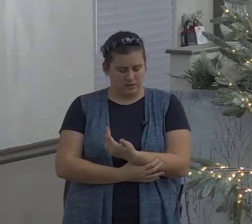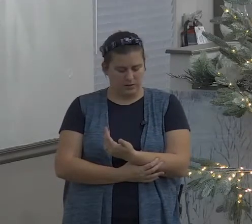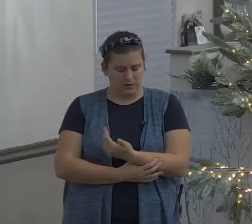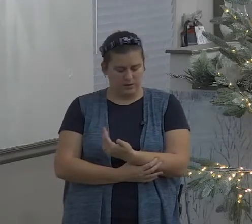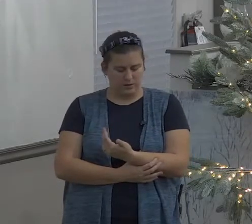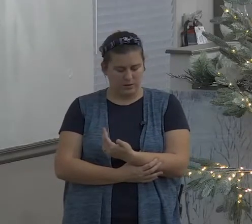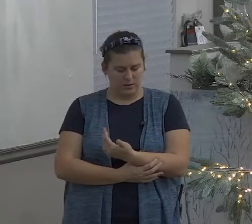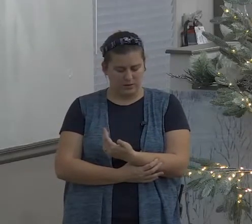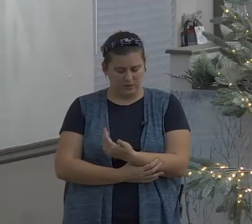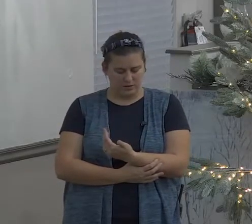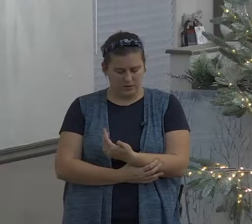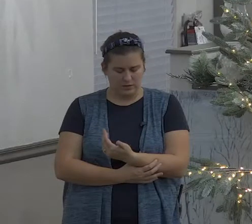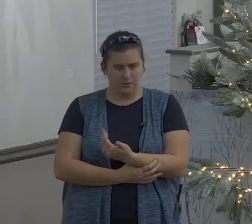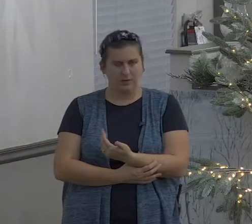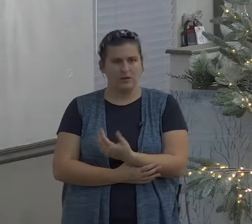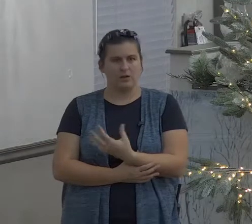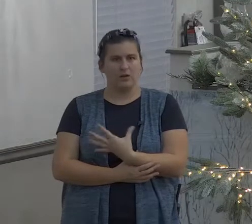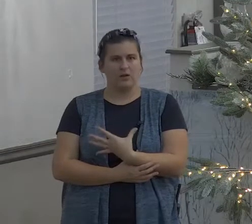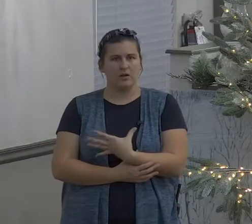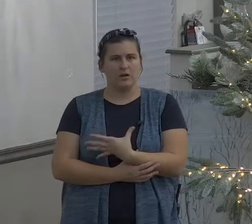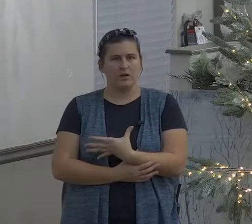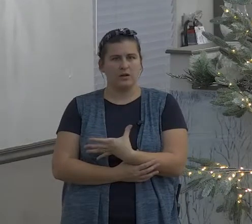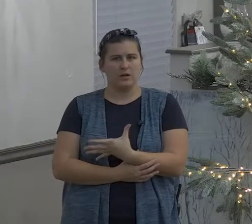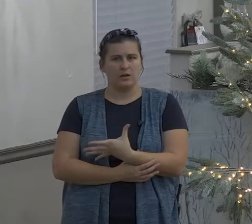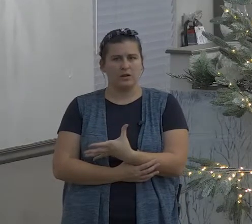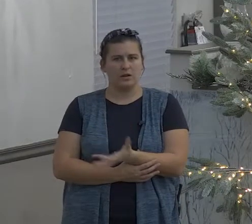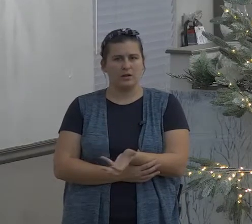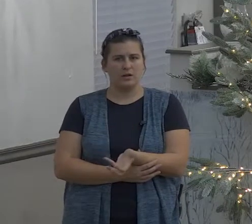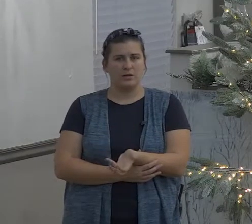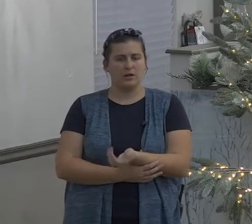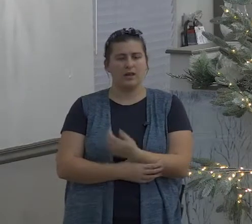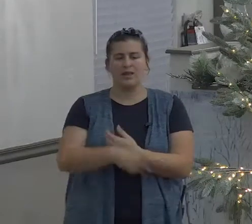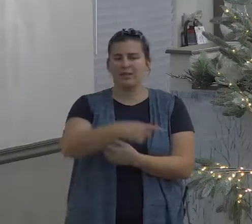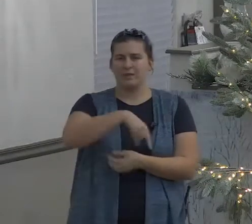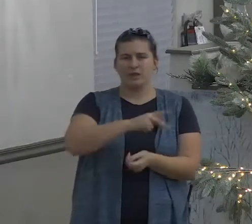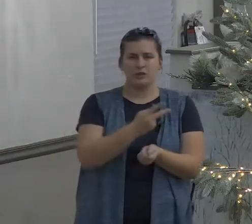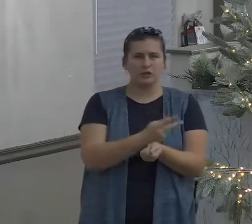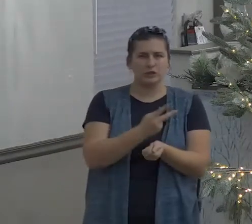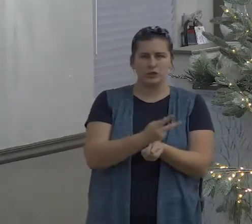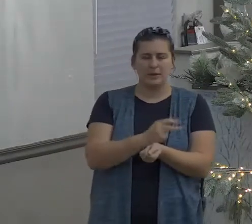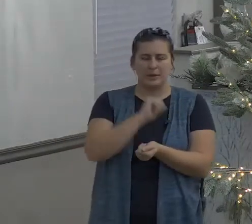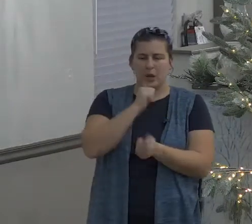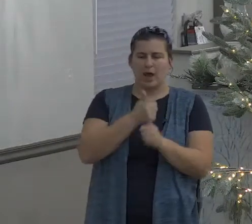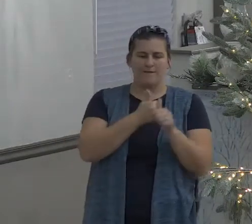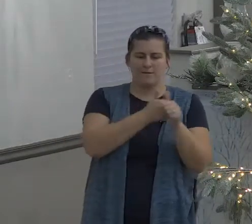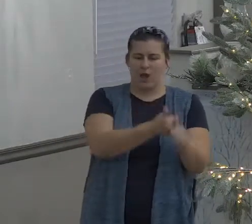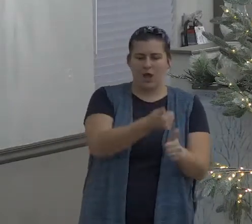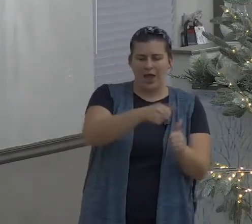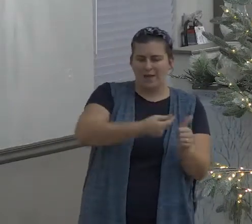them and they follow me